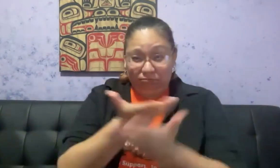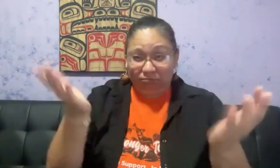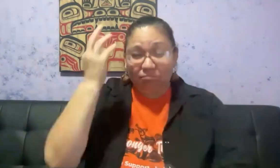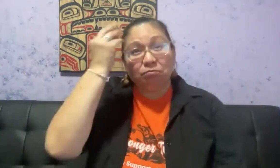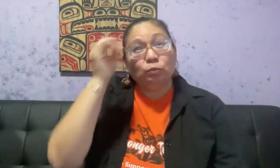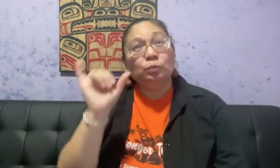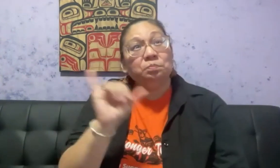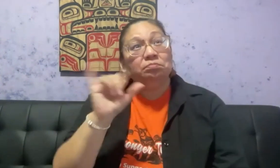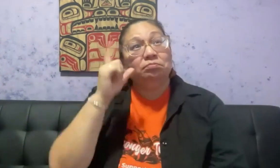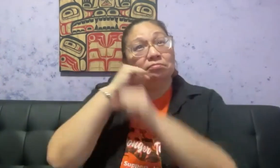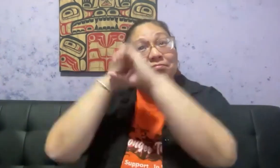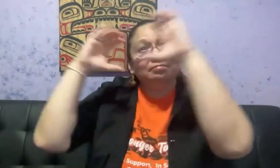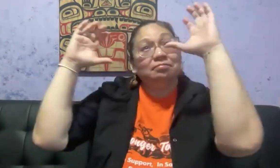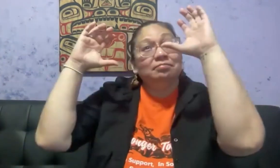Something has been on my mind lately.